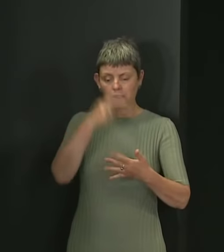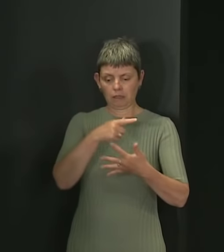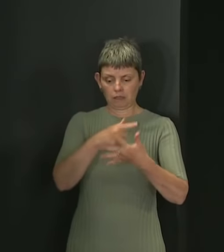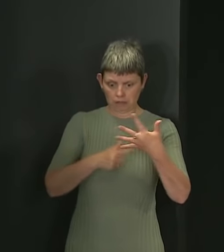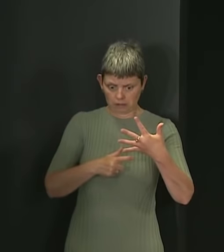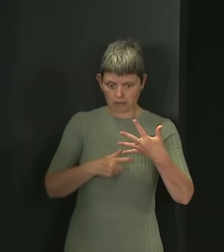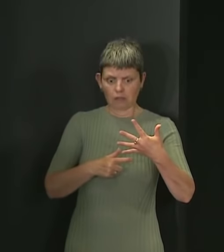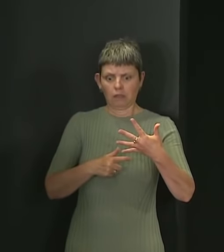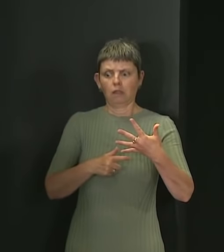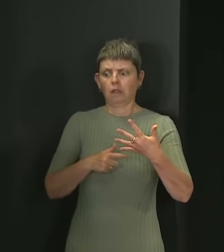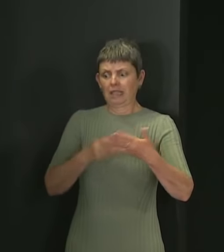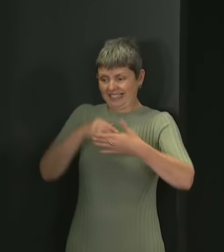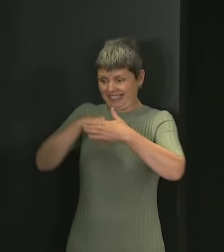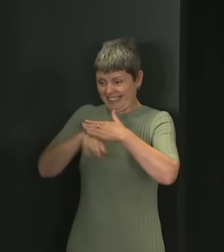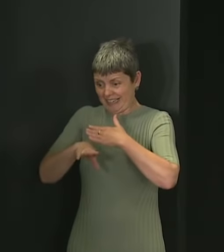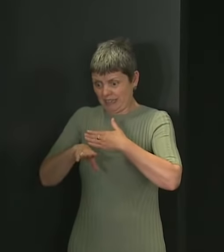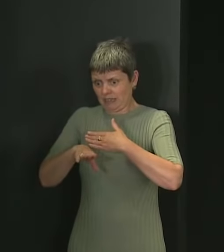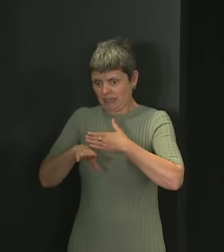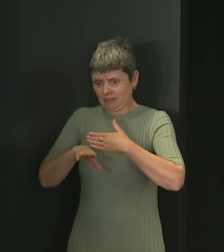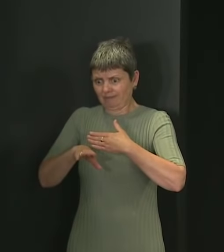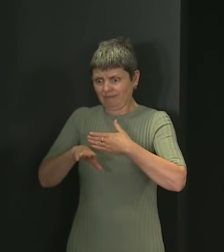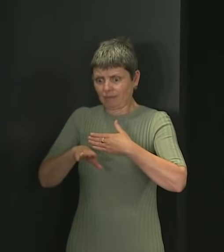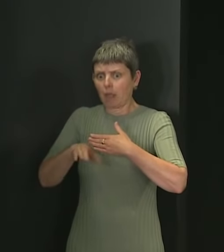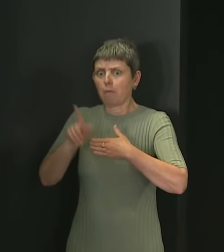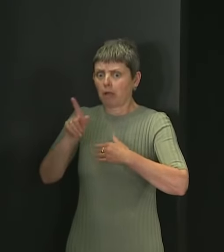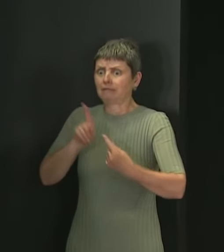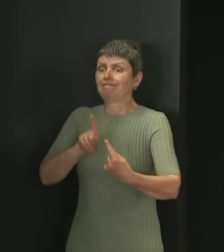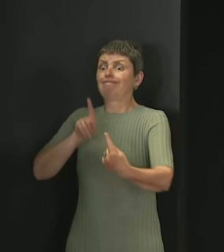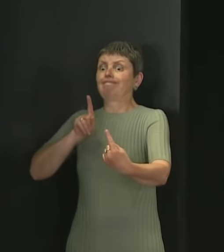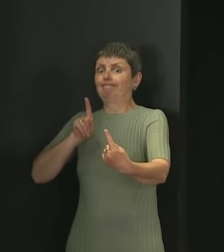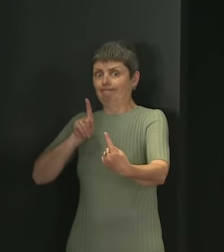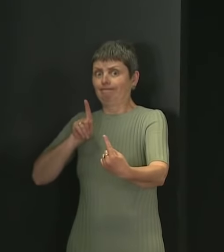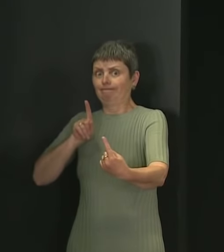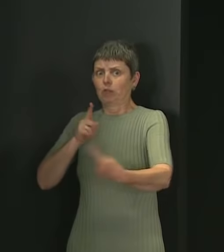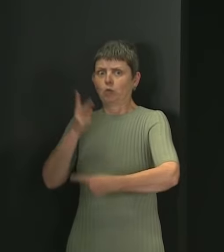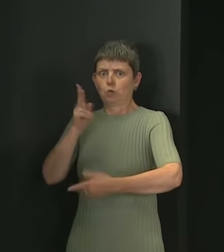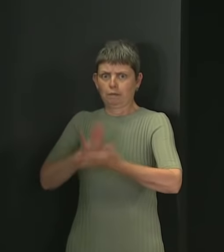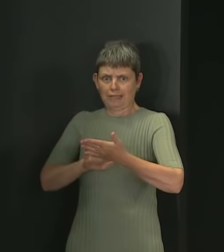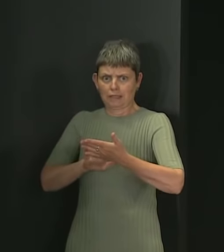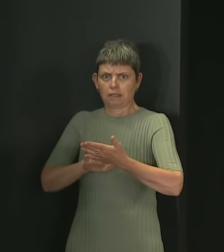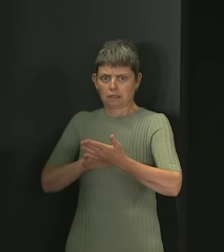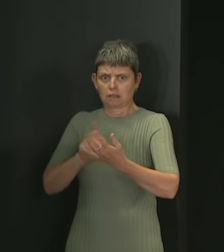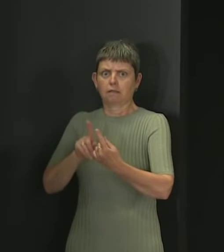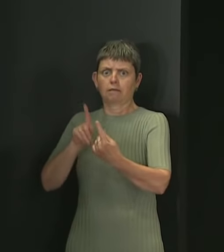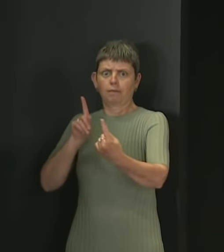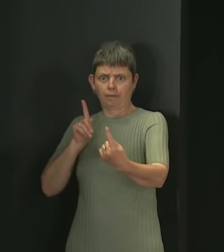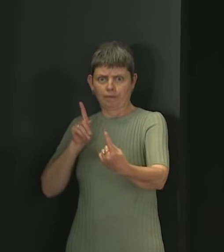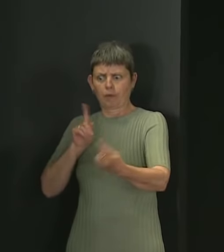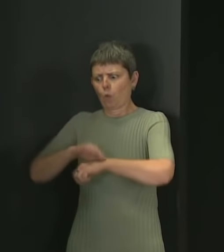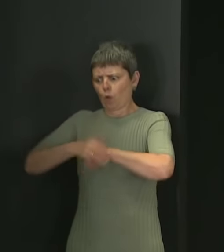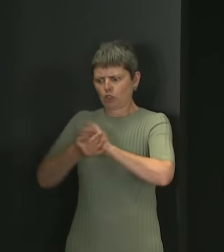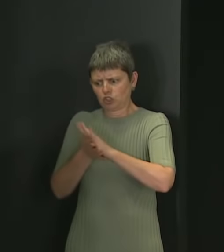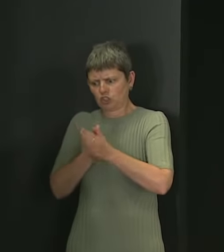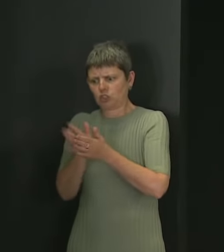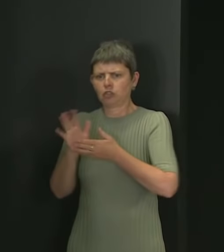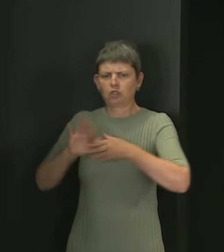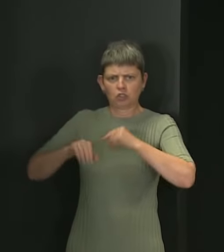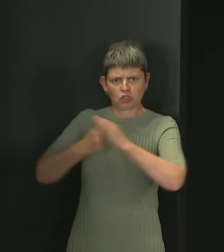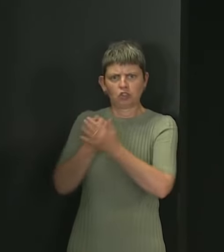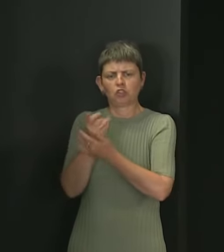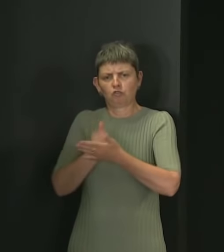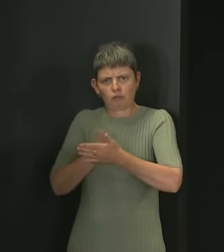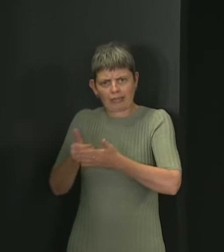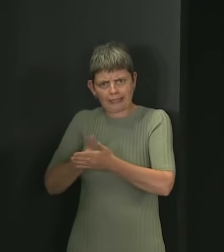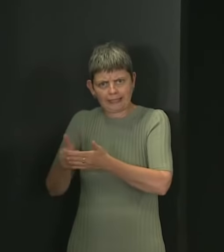that you're keeping the distance as much as possible, as close to two meters or above as you can possibly able, making sure you're washing your hands regularly, making sure